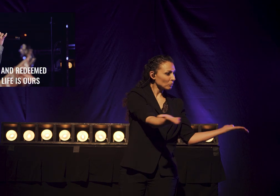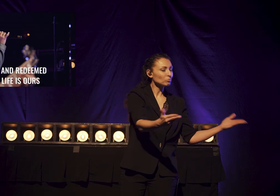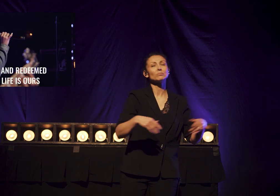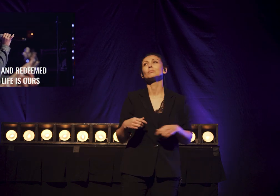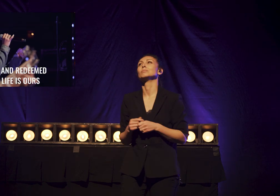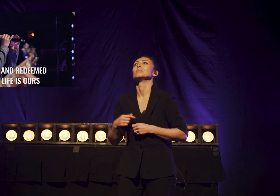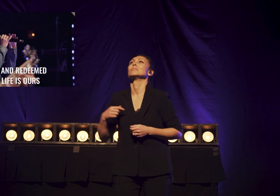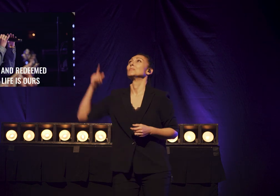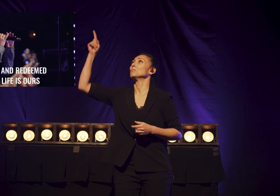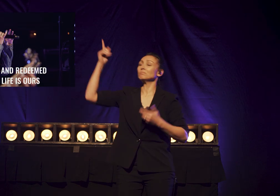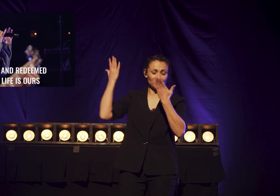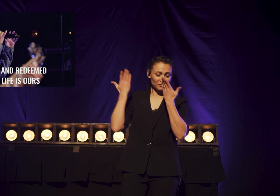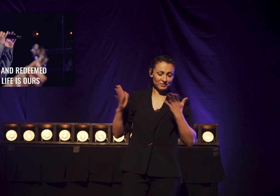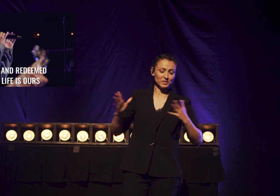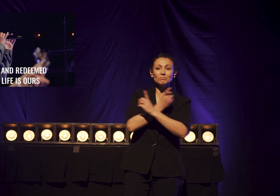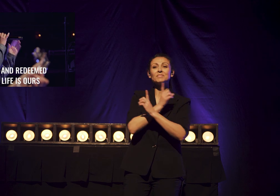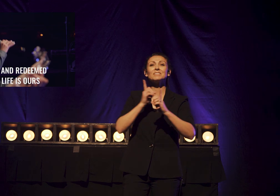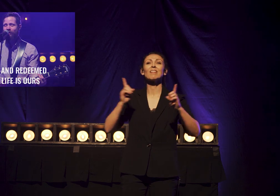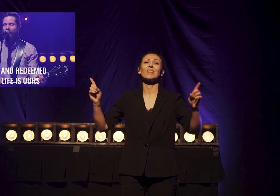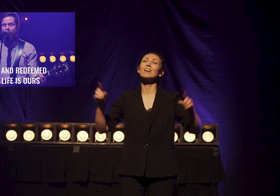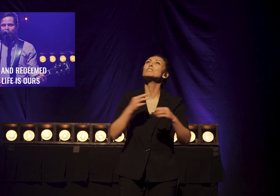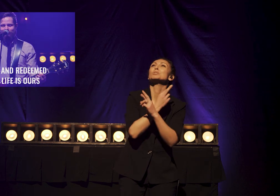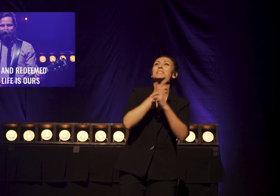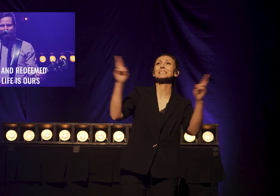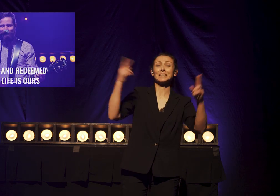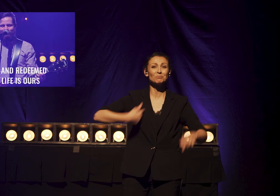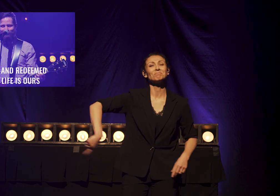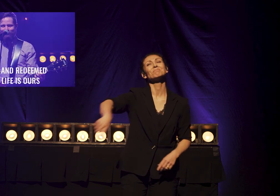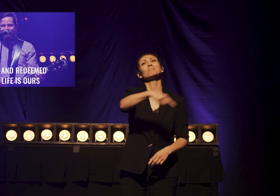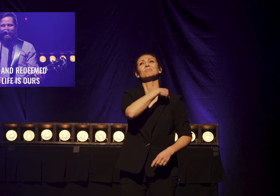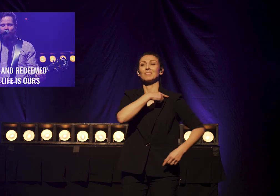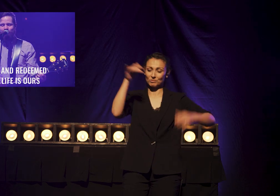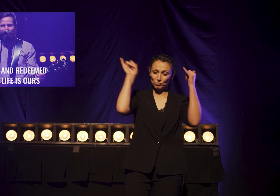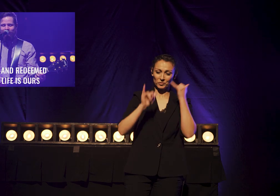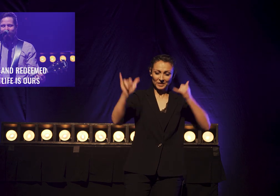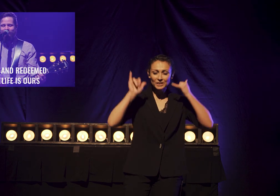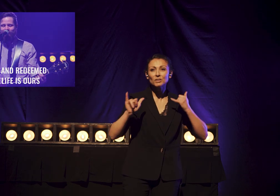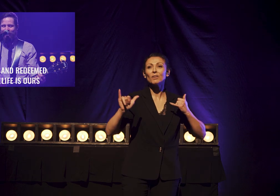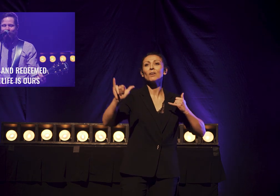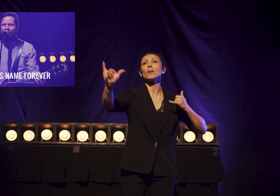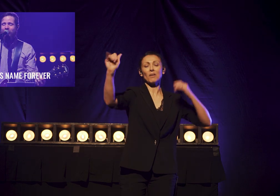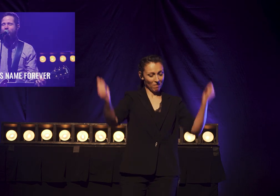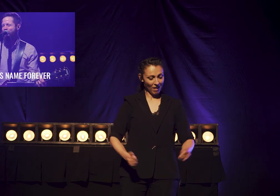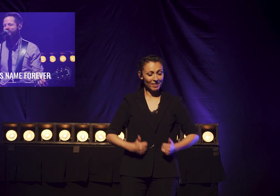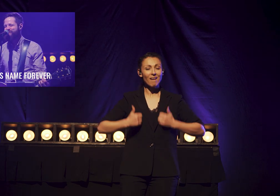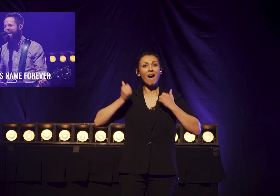Delivered And Redeemed Eternal Life Is O Praise